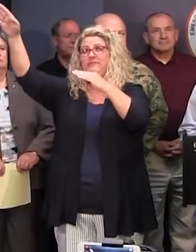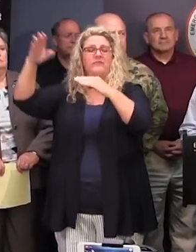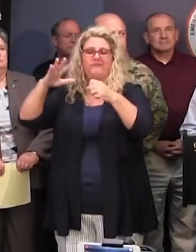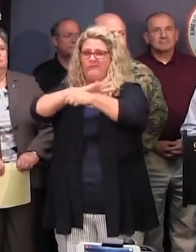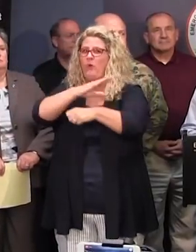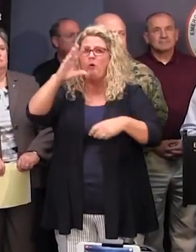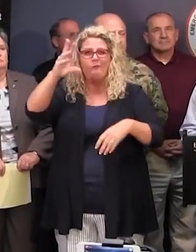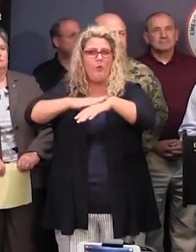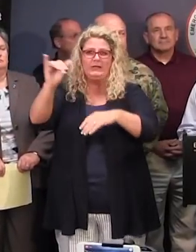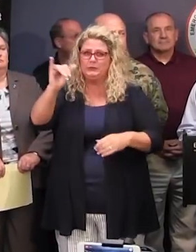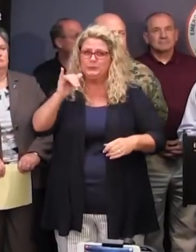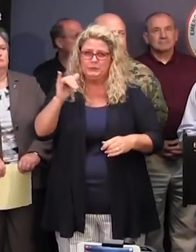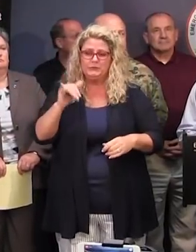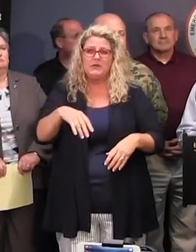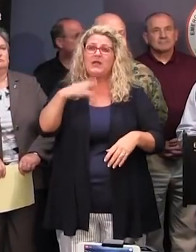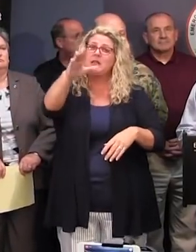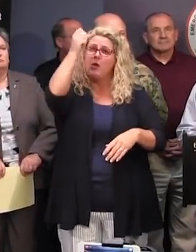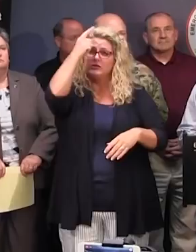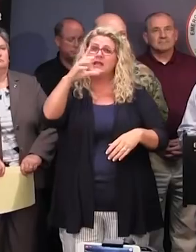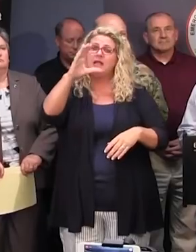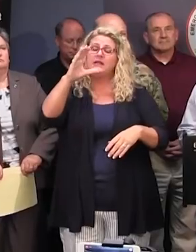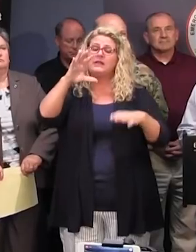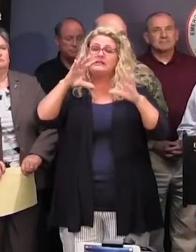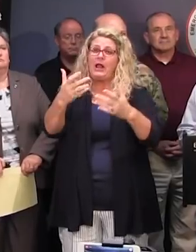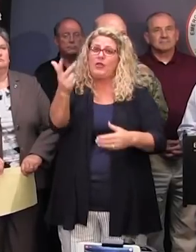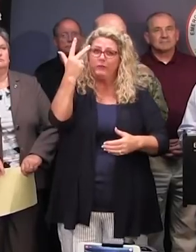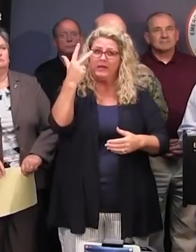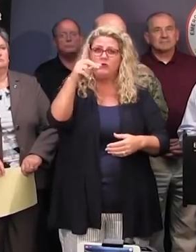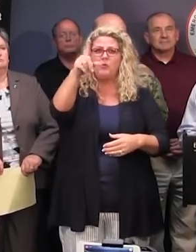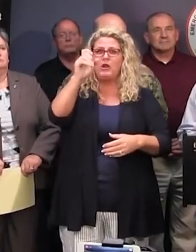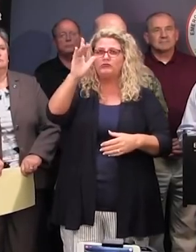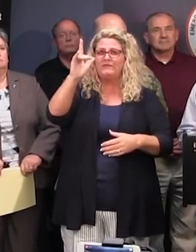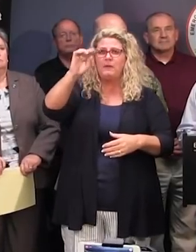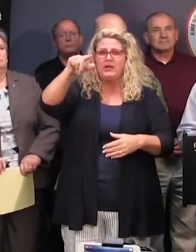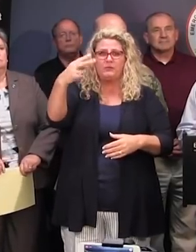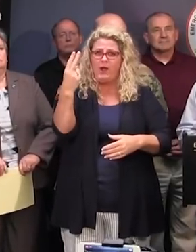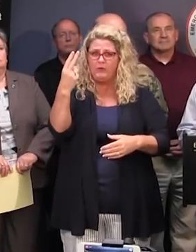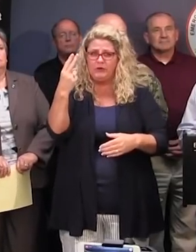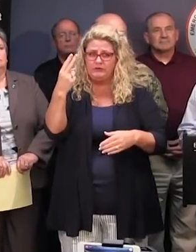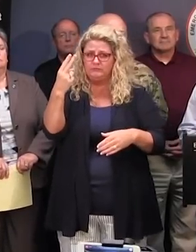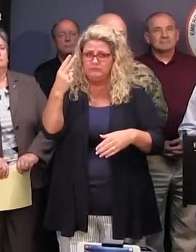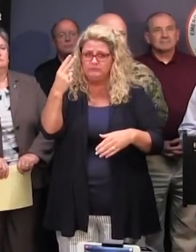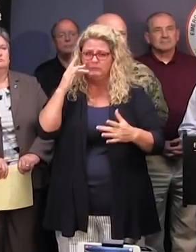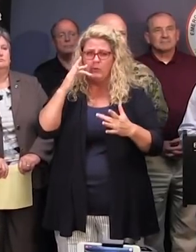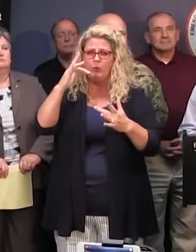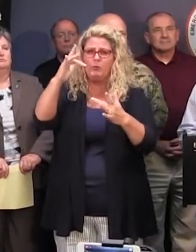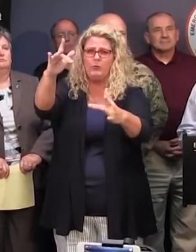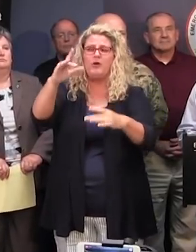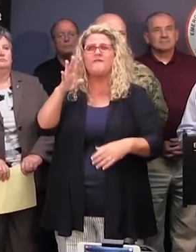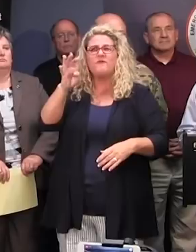Florence has weakened only slightly to a Category 3 hurricane with speeds of 125 miles an hour. It's still located